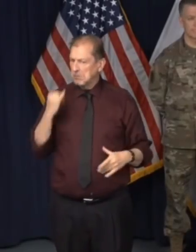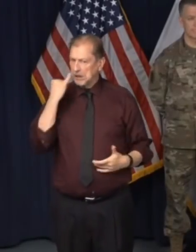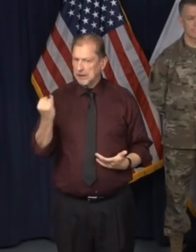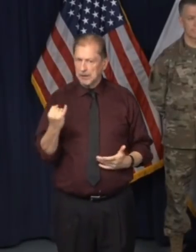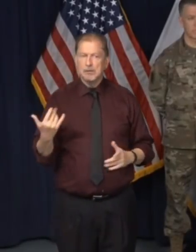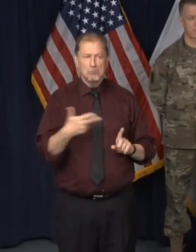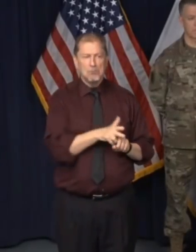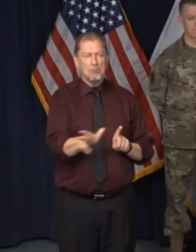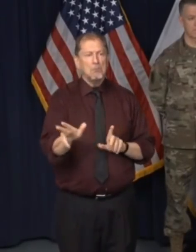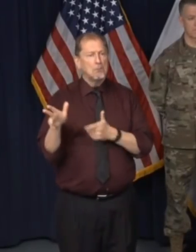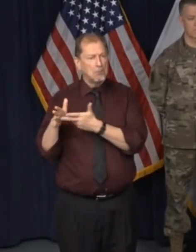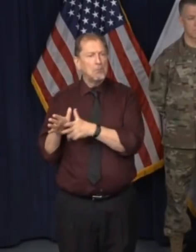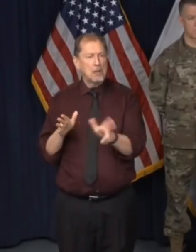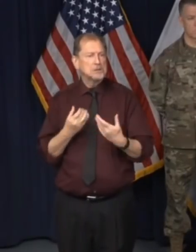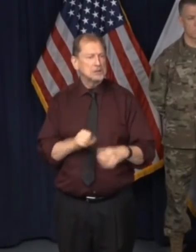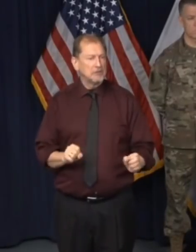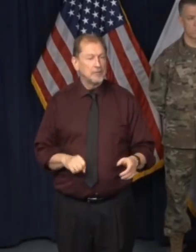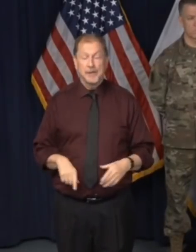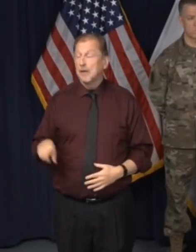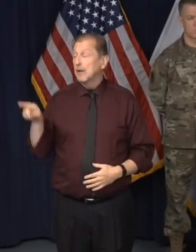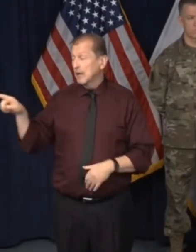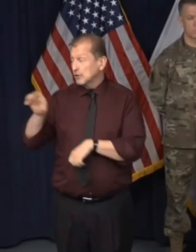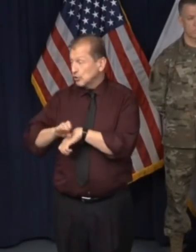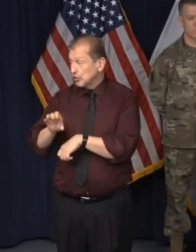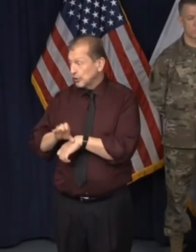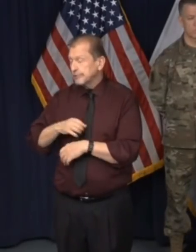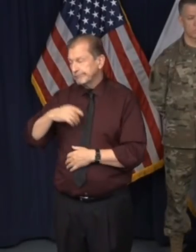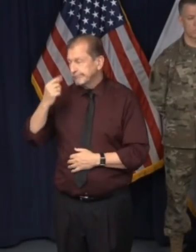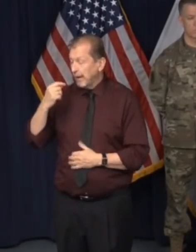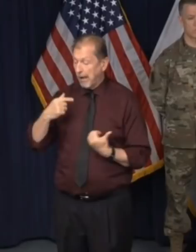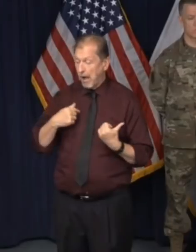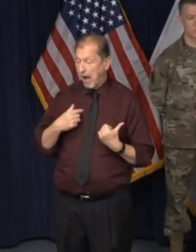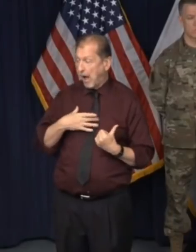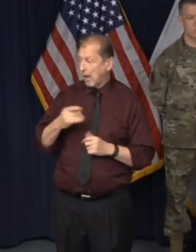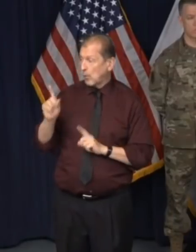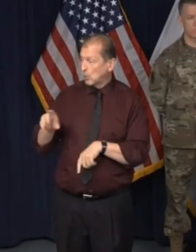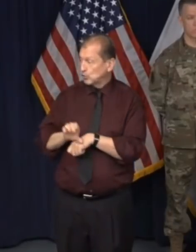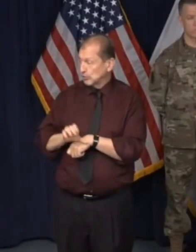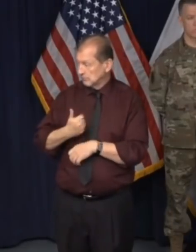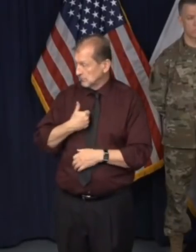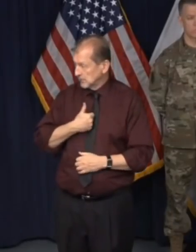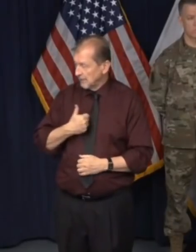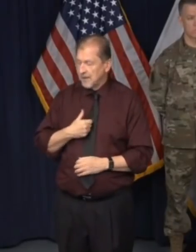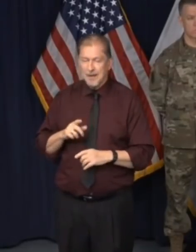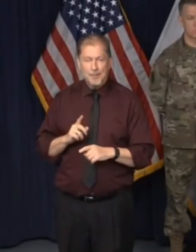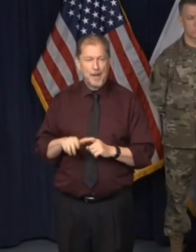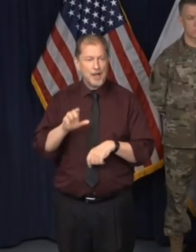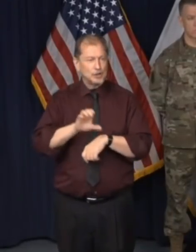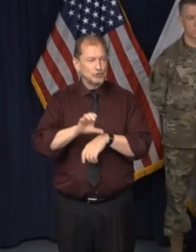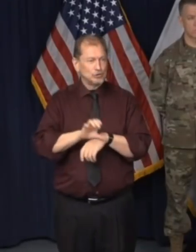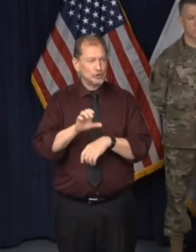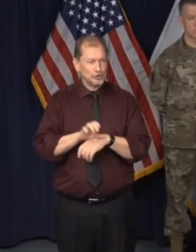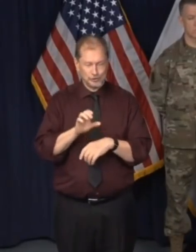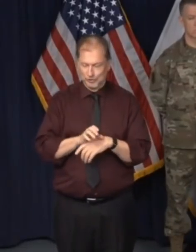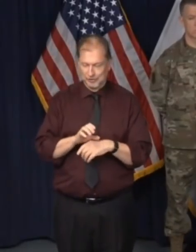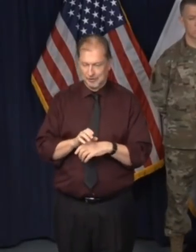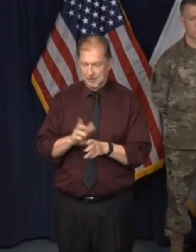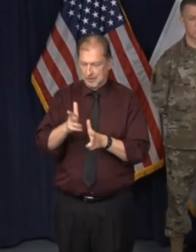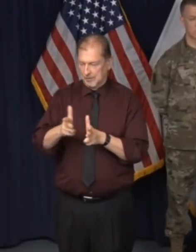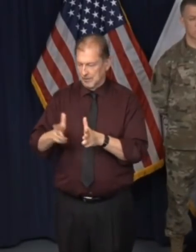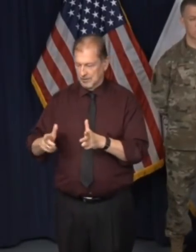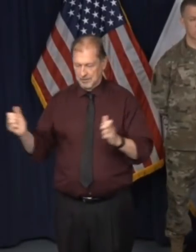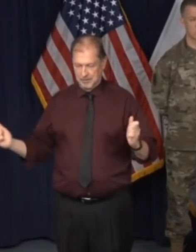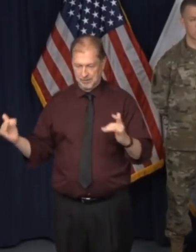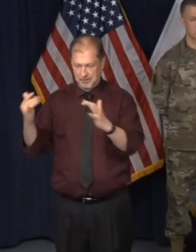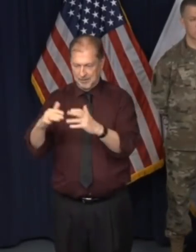to worship in the way that we normally do, uh, or even in a drive up circumstance, has been that that's not a, uh, uh, a